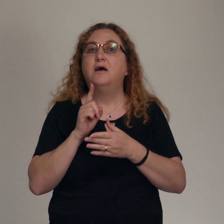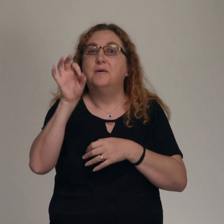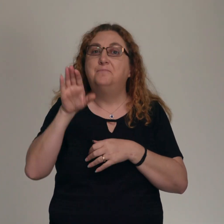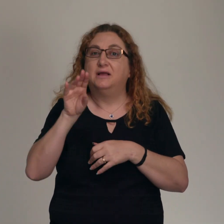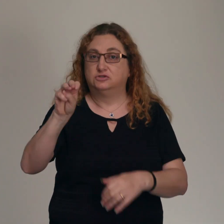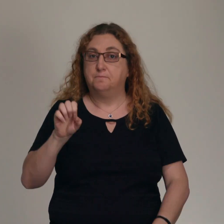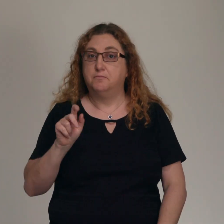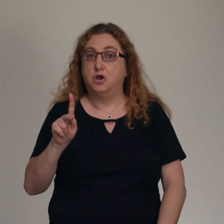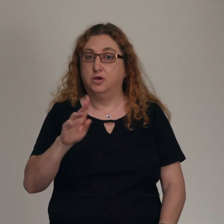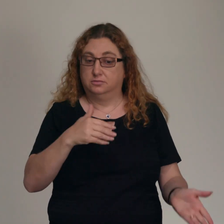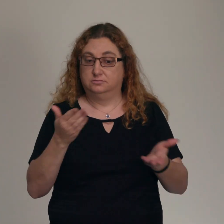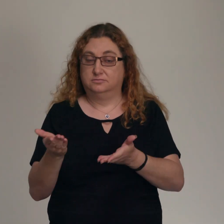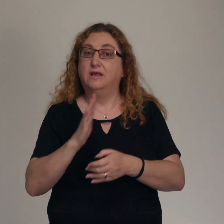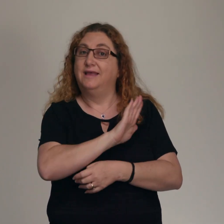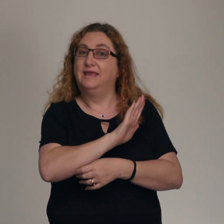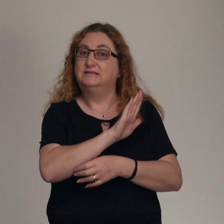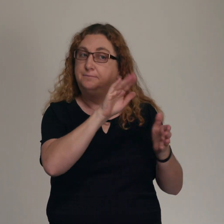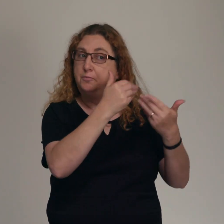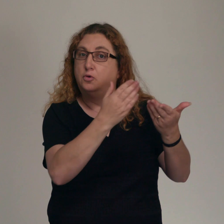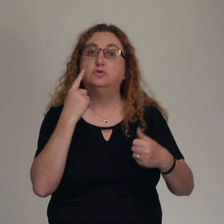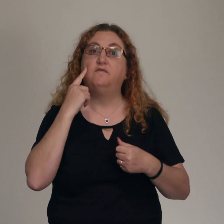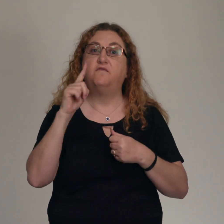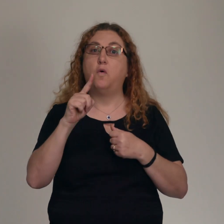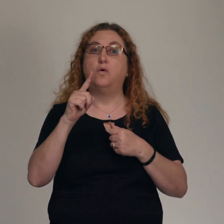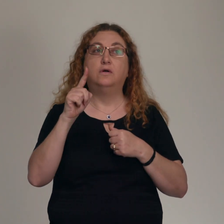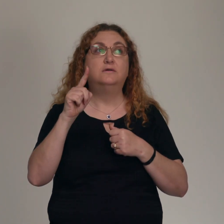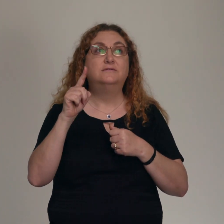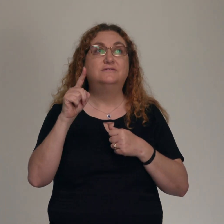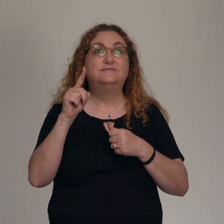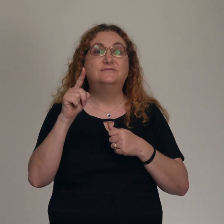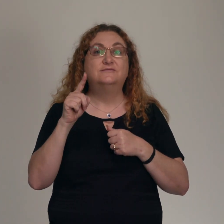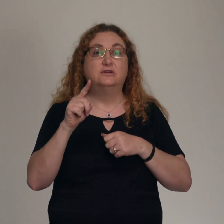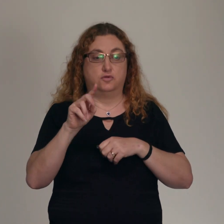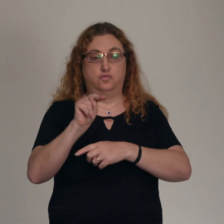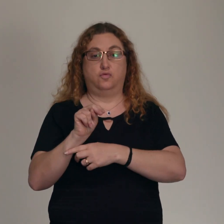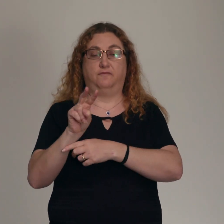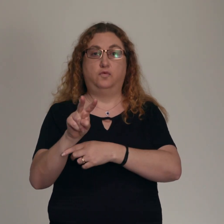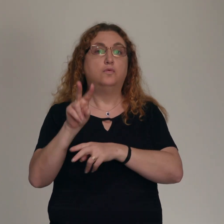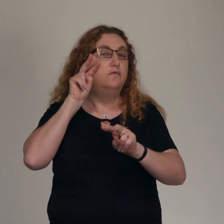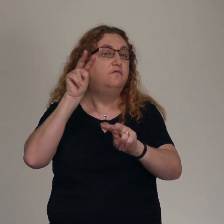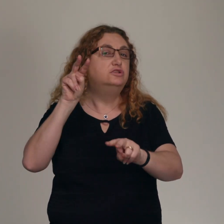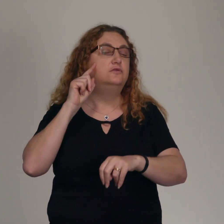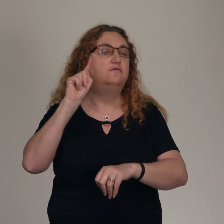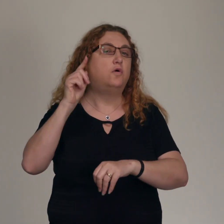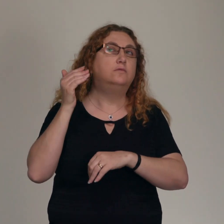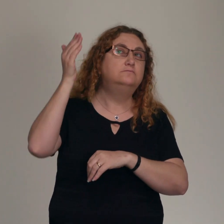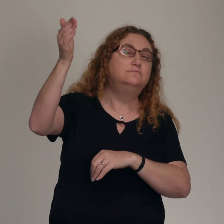vision for Northview in the coming months and years. As a result of this extensive process, the committee unanimously recommended